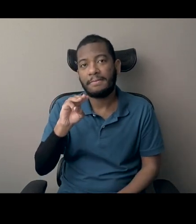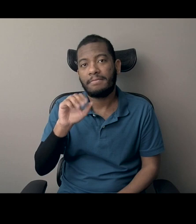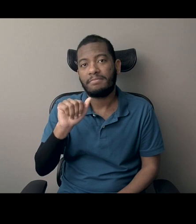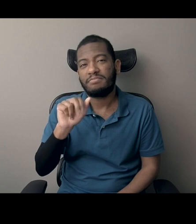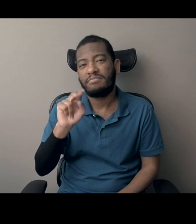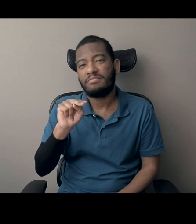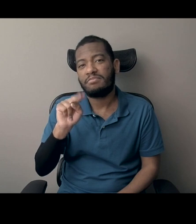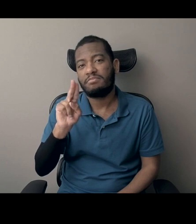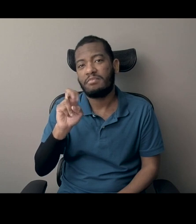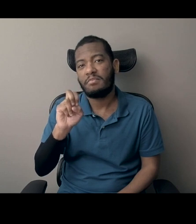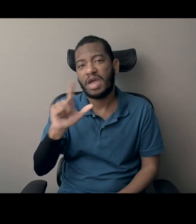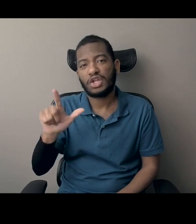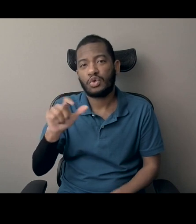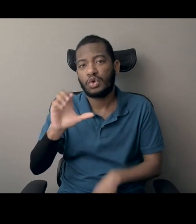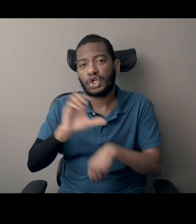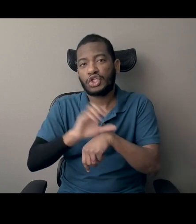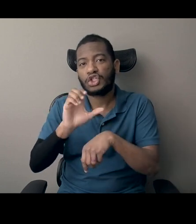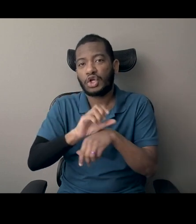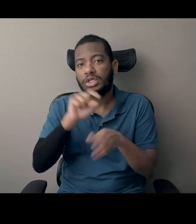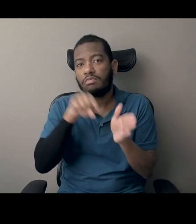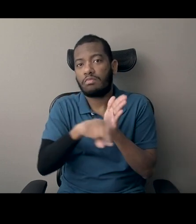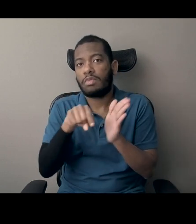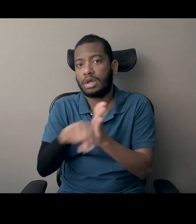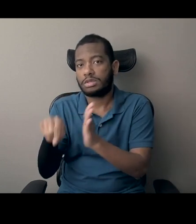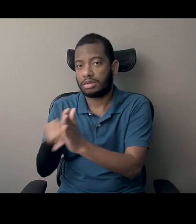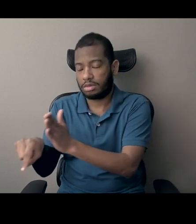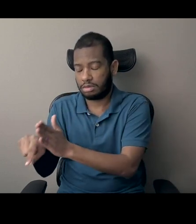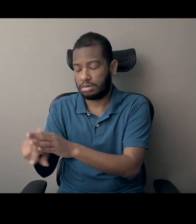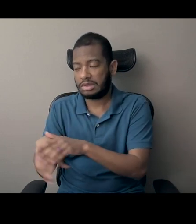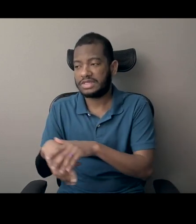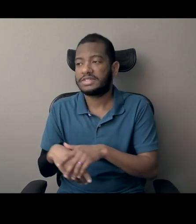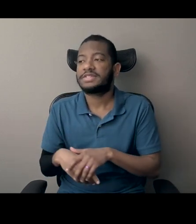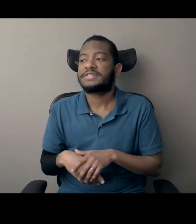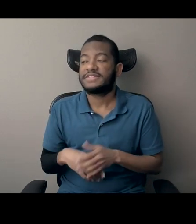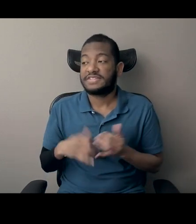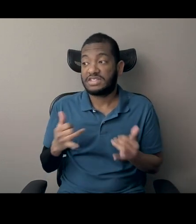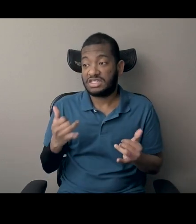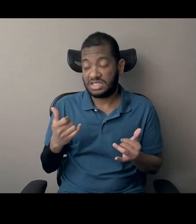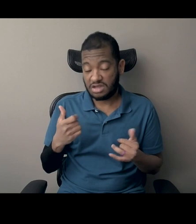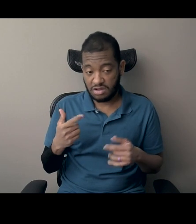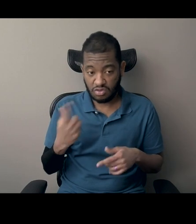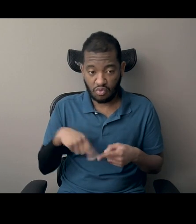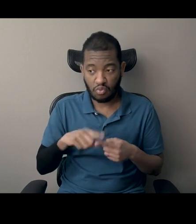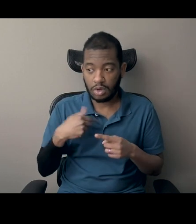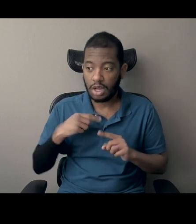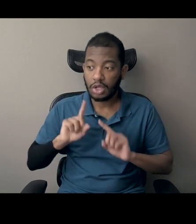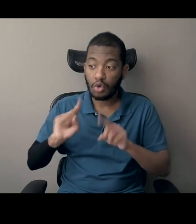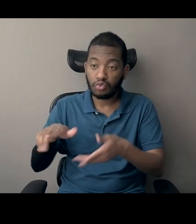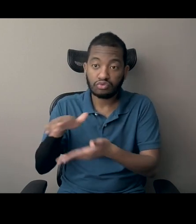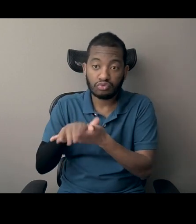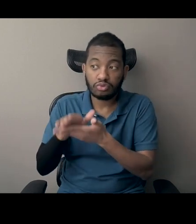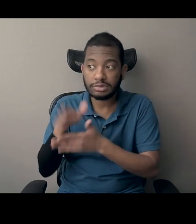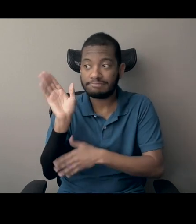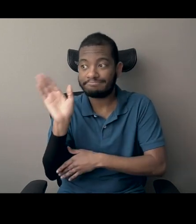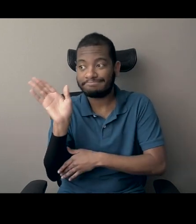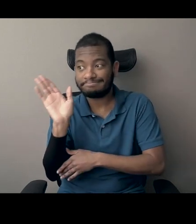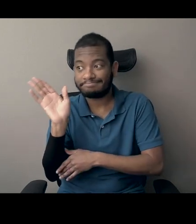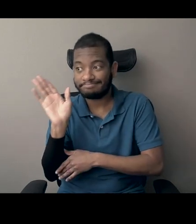is probably remembers it. But when I do school presentations now it's all it's always really interesting to me that most of the students I speak to have